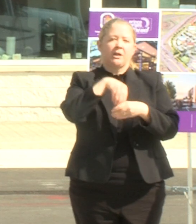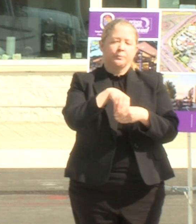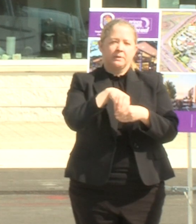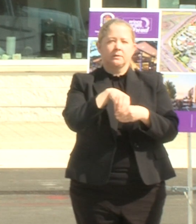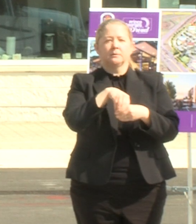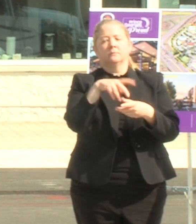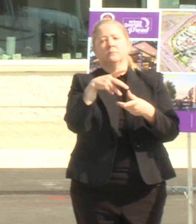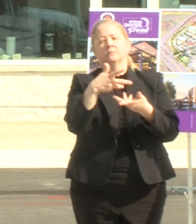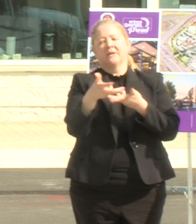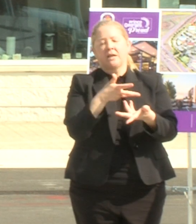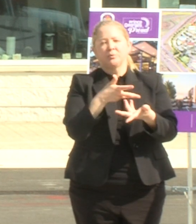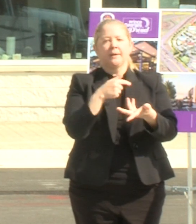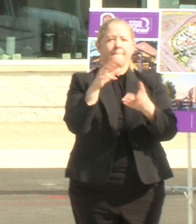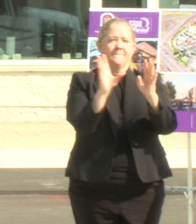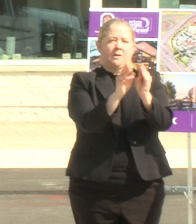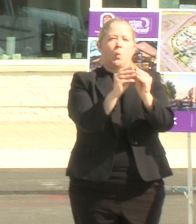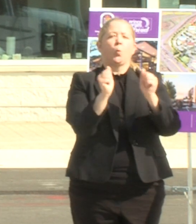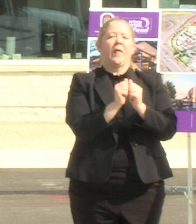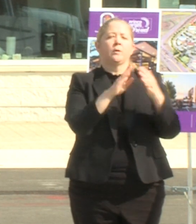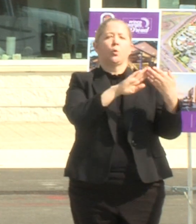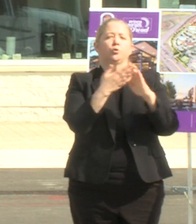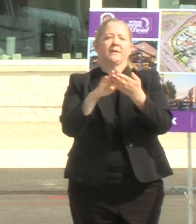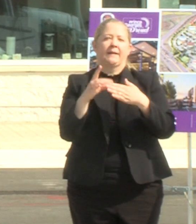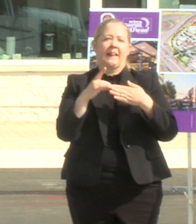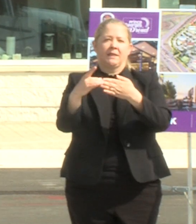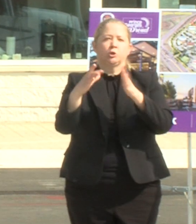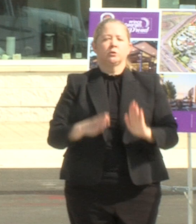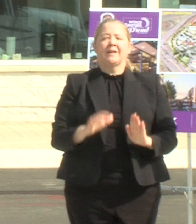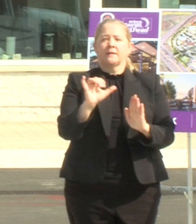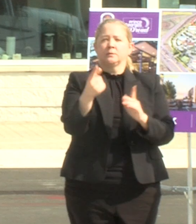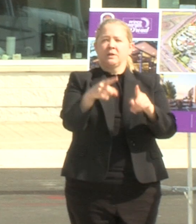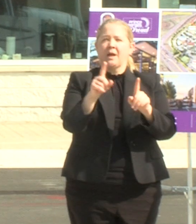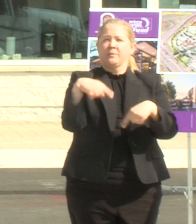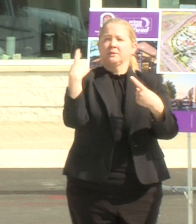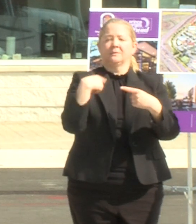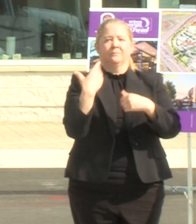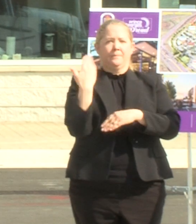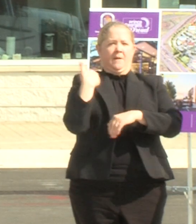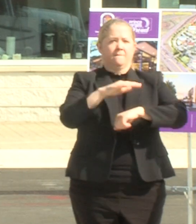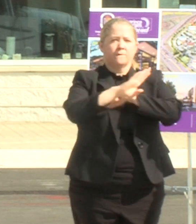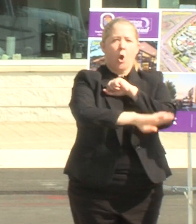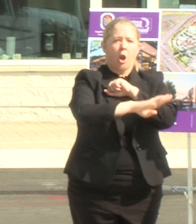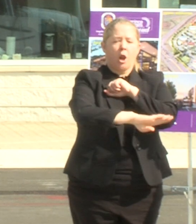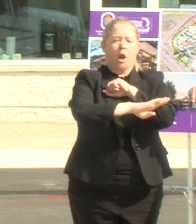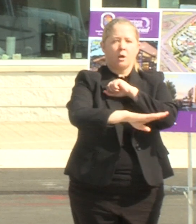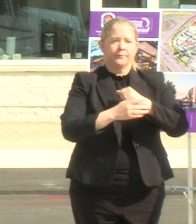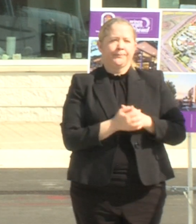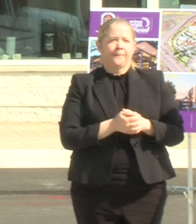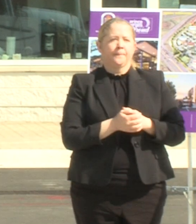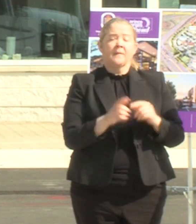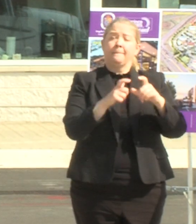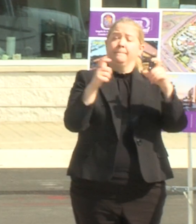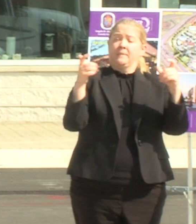with uh community leaders and that's been going on uh since last fall um the